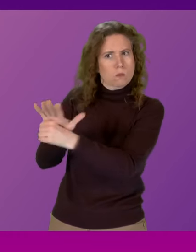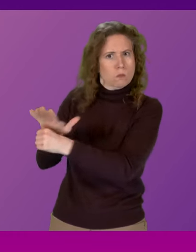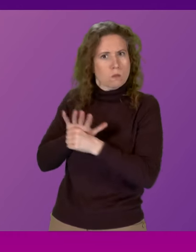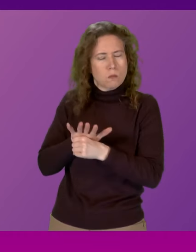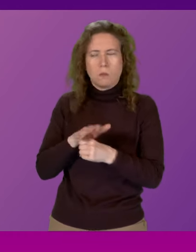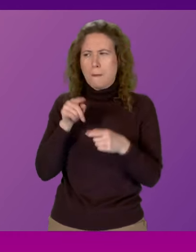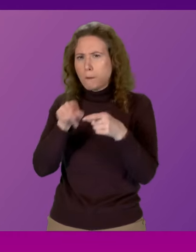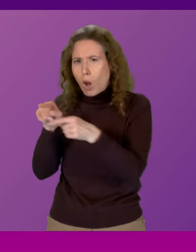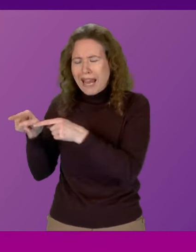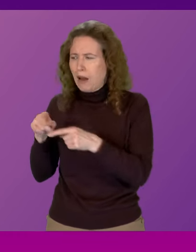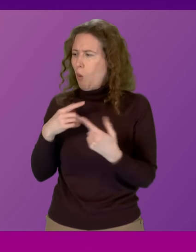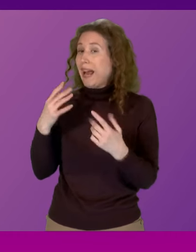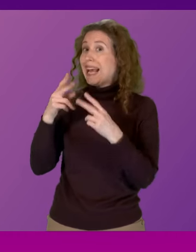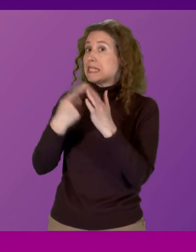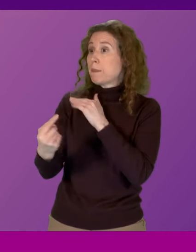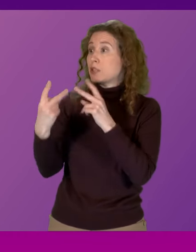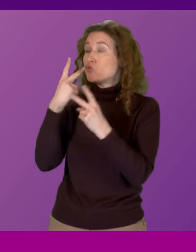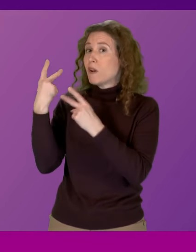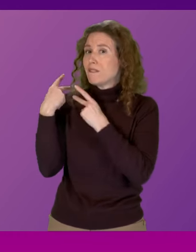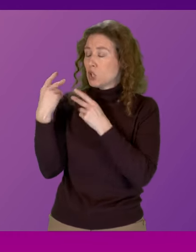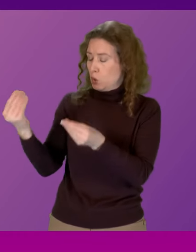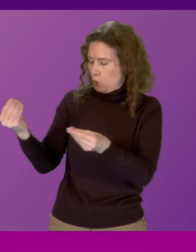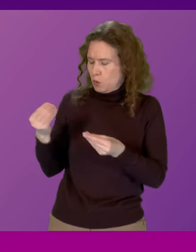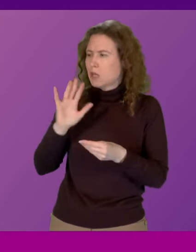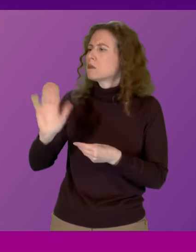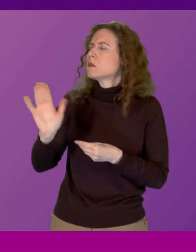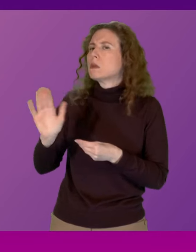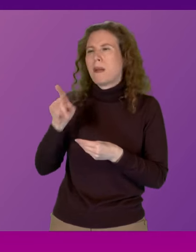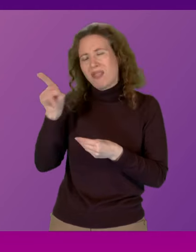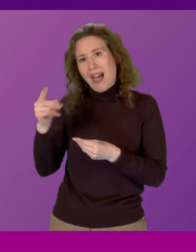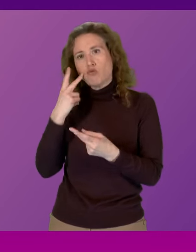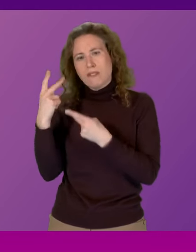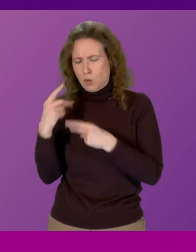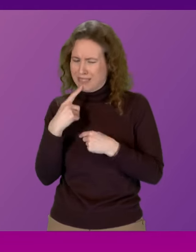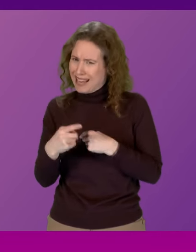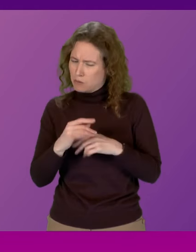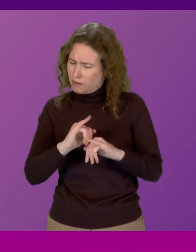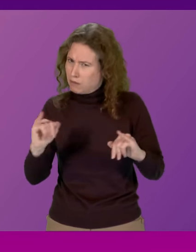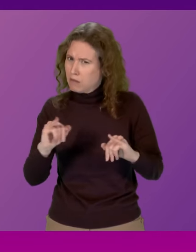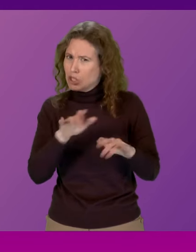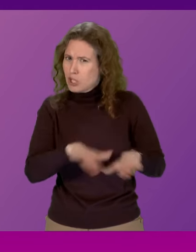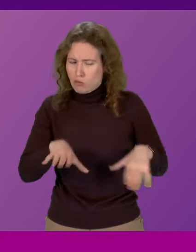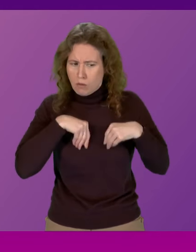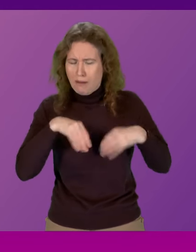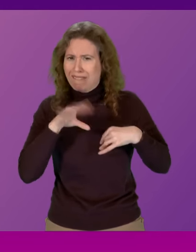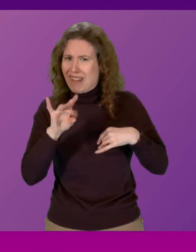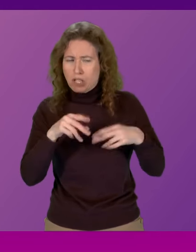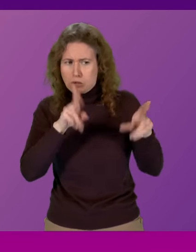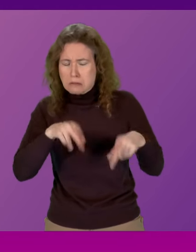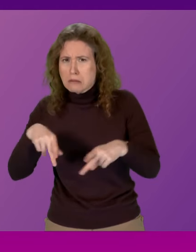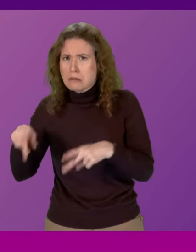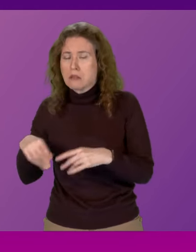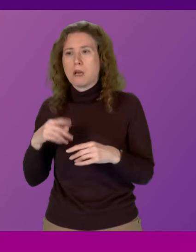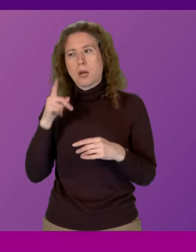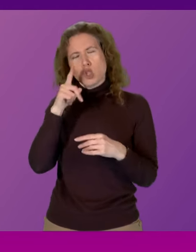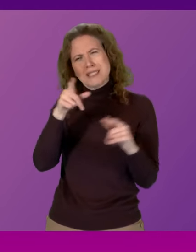the results of an independent review that exposed fatal infections in children. Now she will continue to run this health board while the